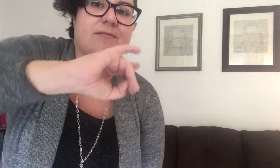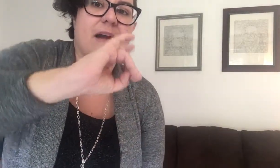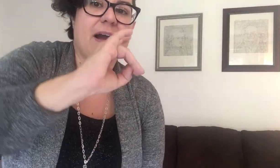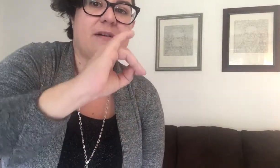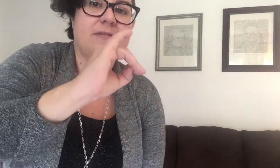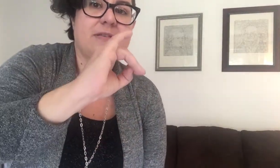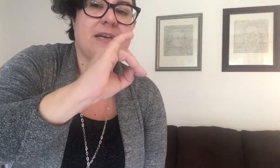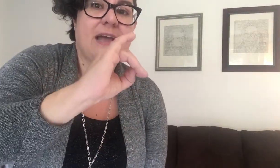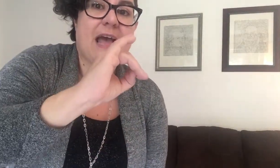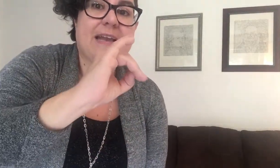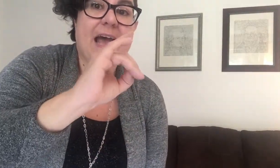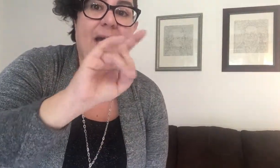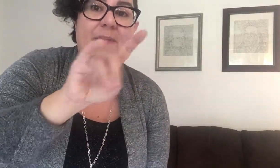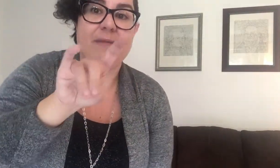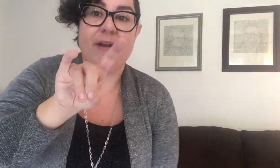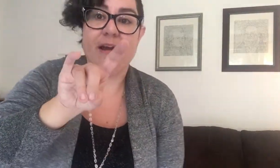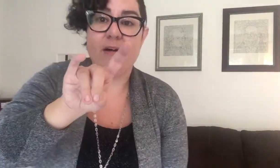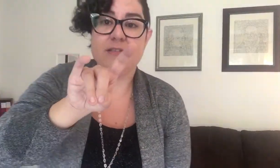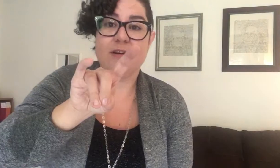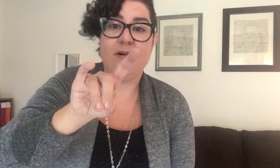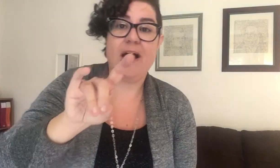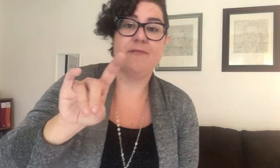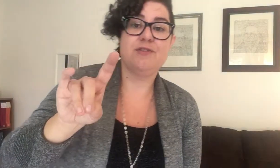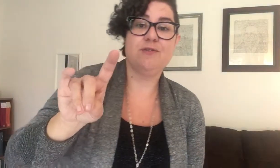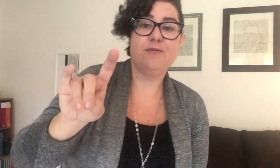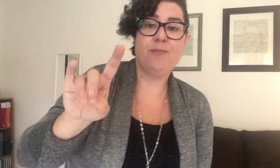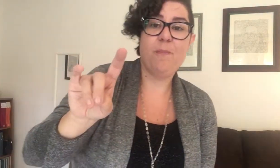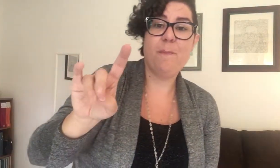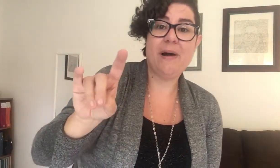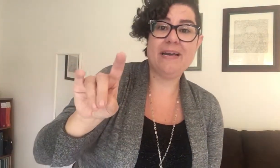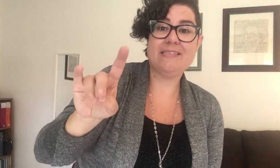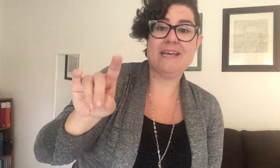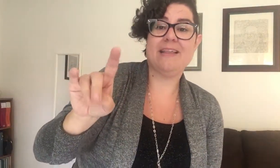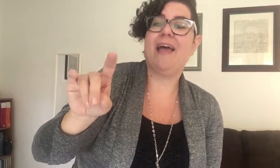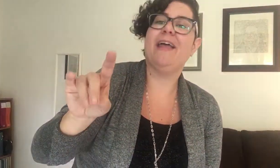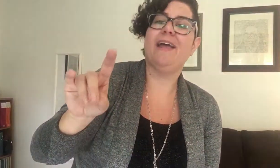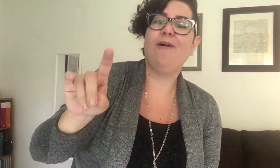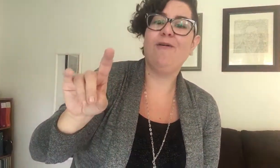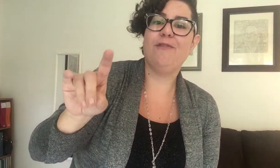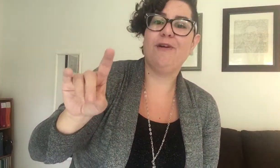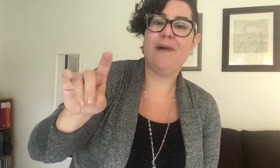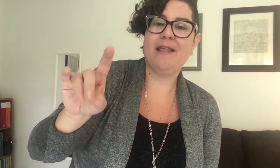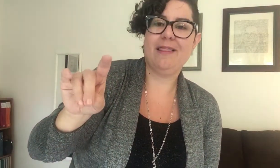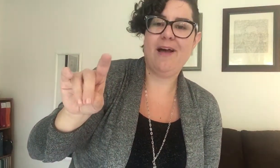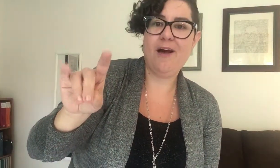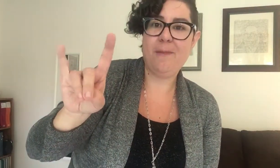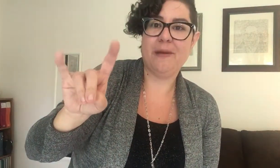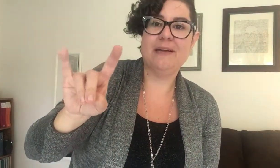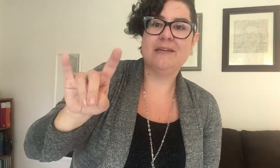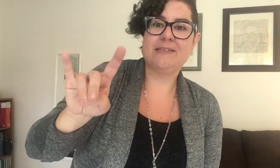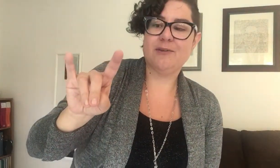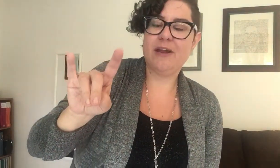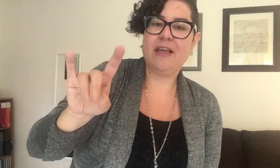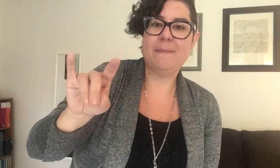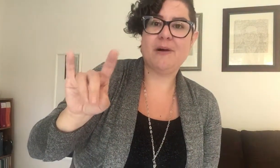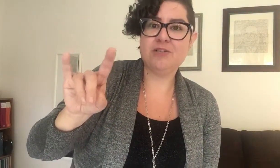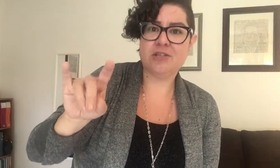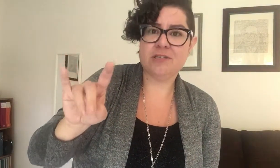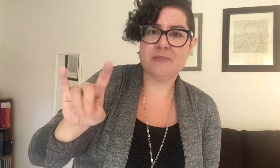round and happy. But I also have two bunny teeth hanging over my thumb so that it can munch on some